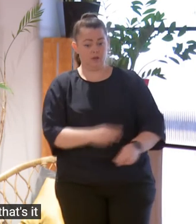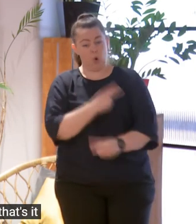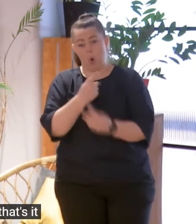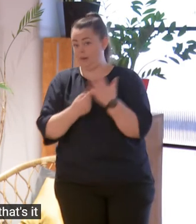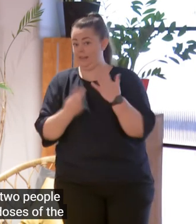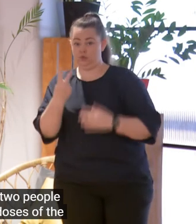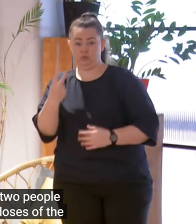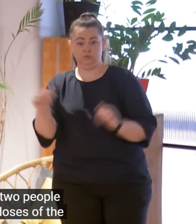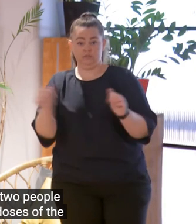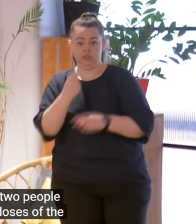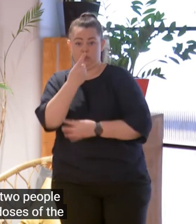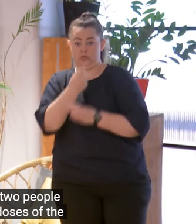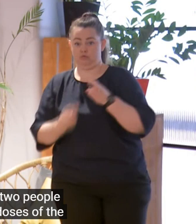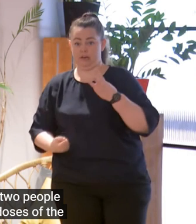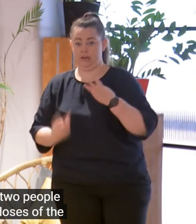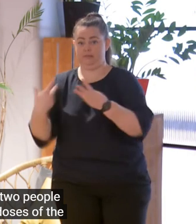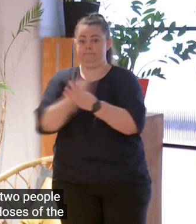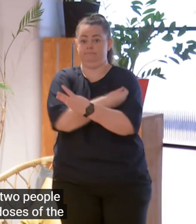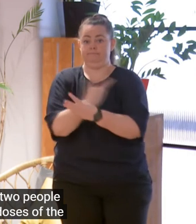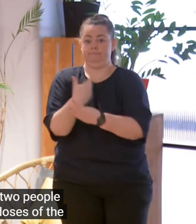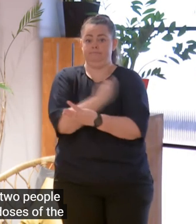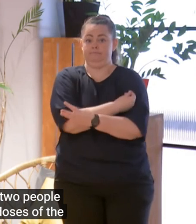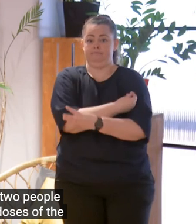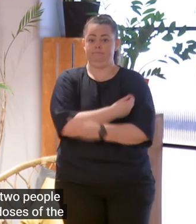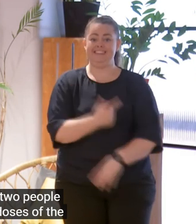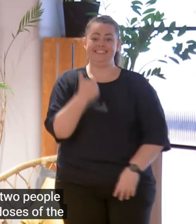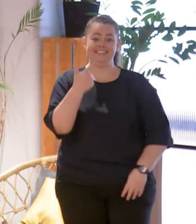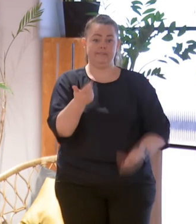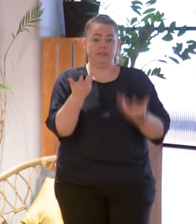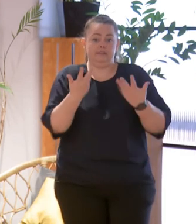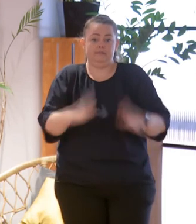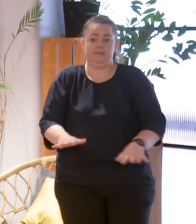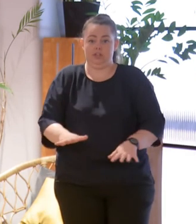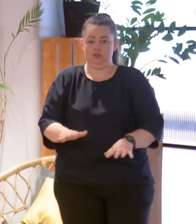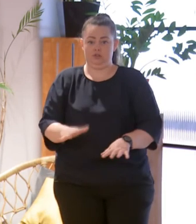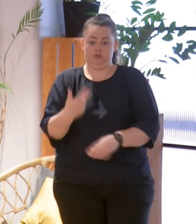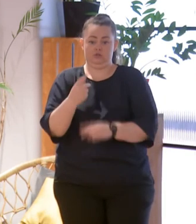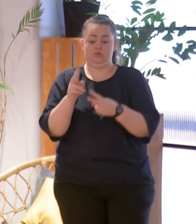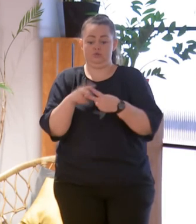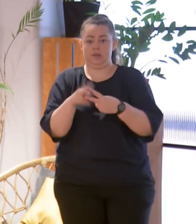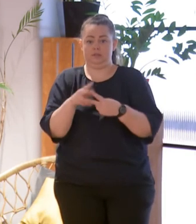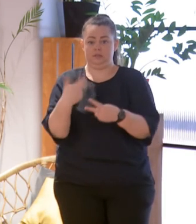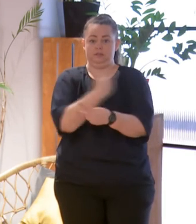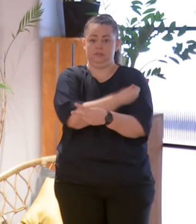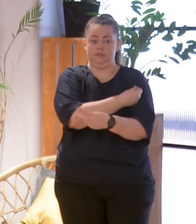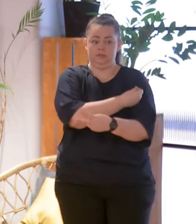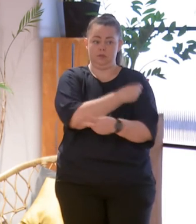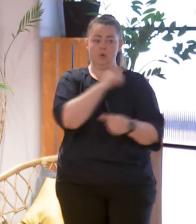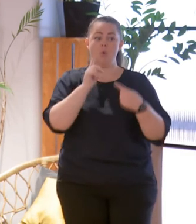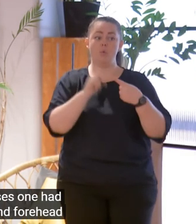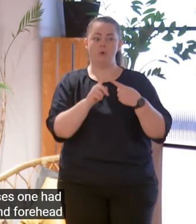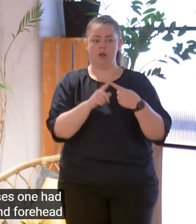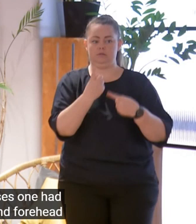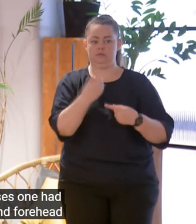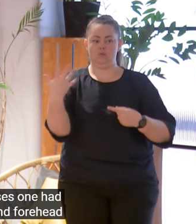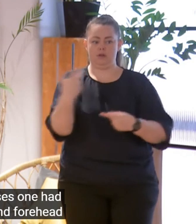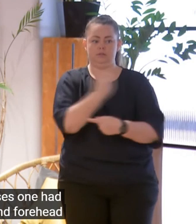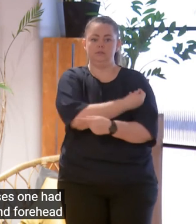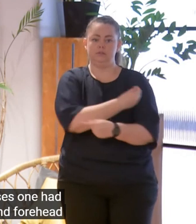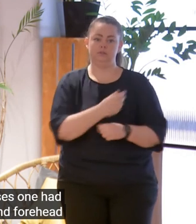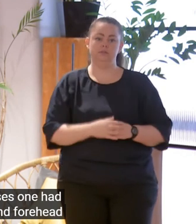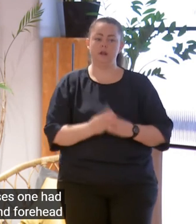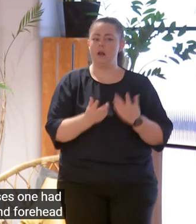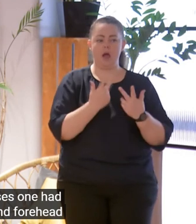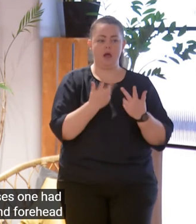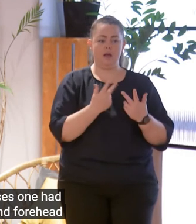COVID vaccine, seven had received two doses, one had received one dose and four had not been vaccinated. We'd like to